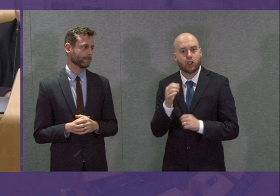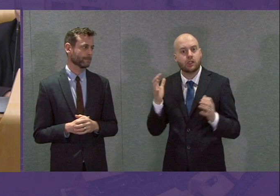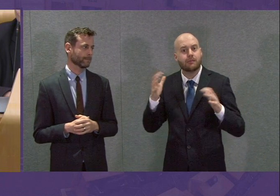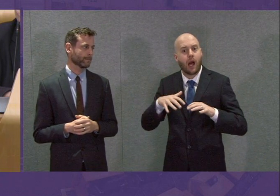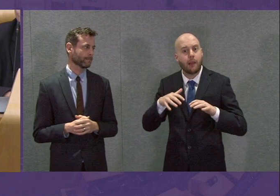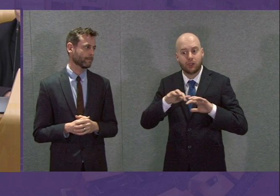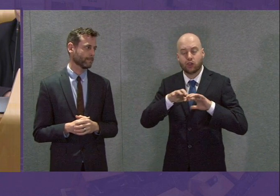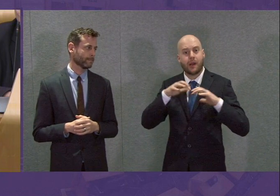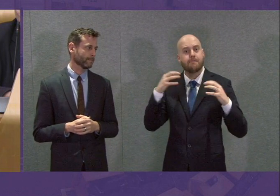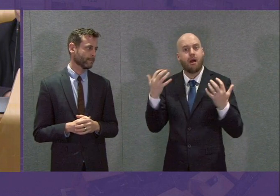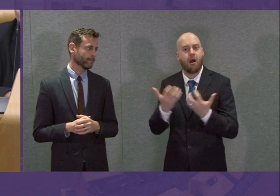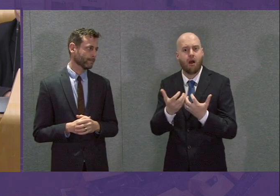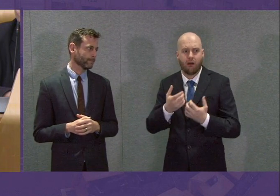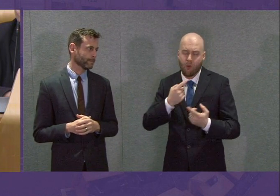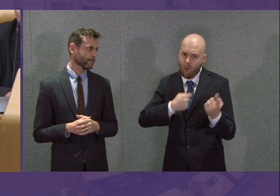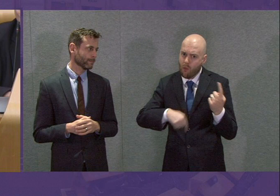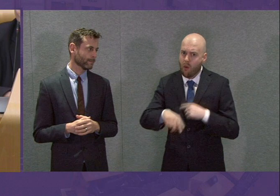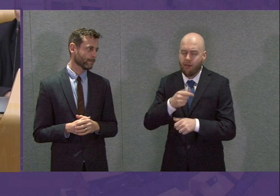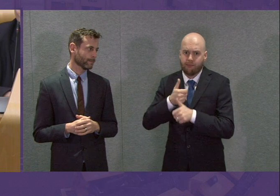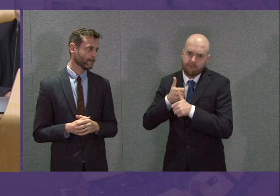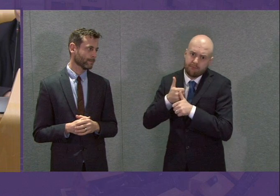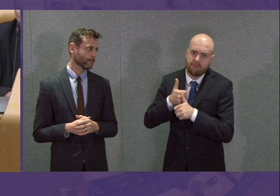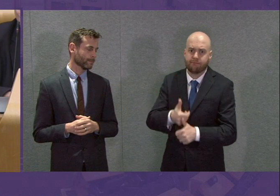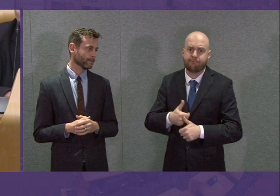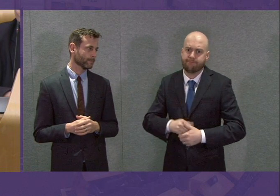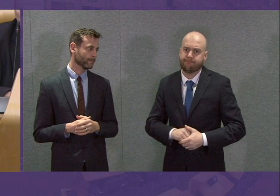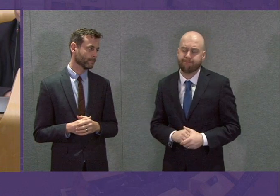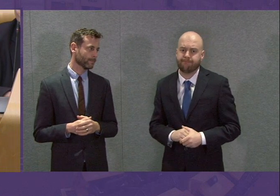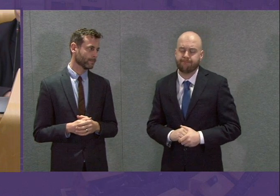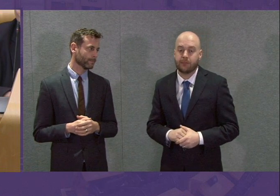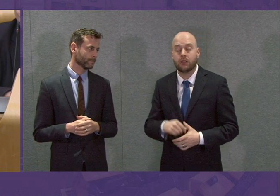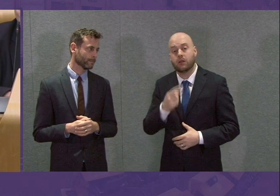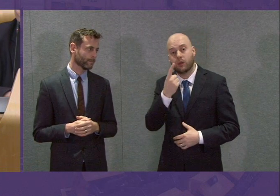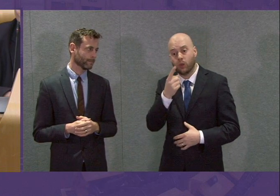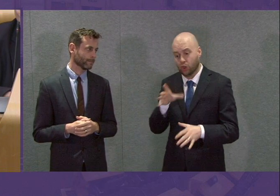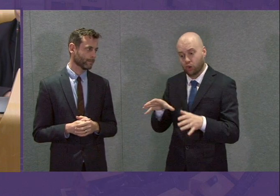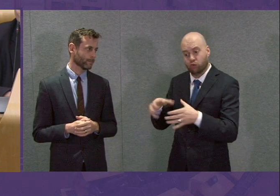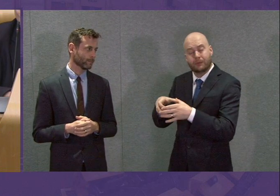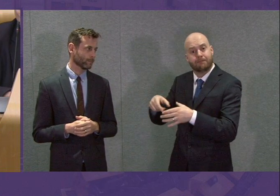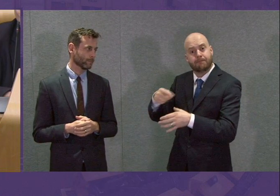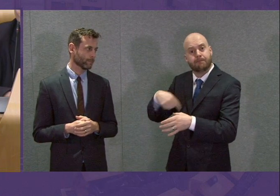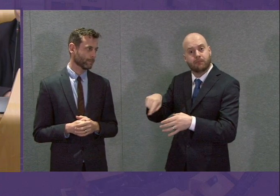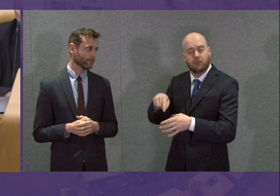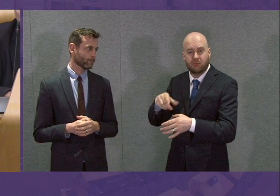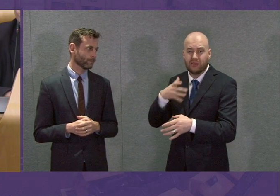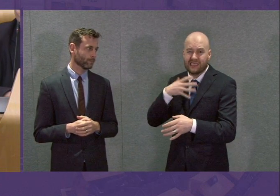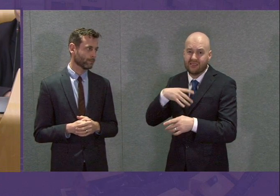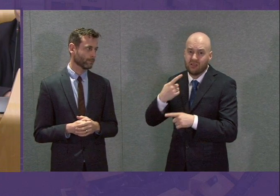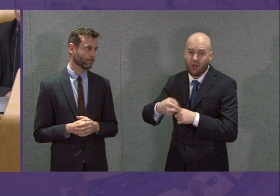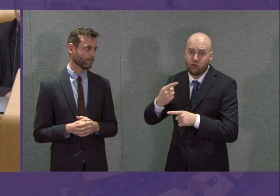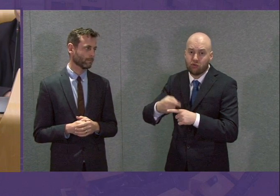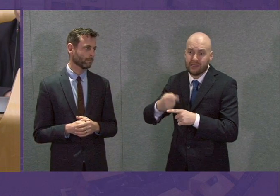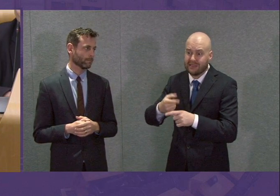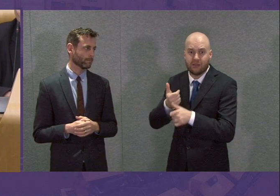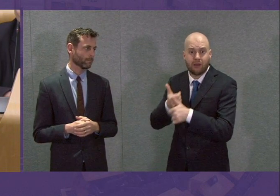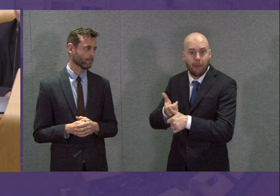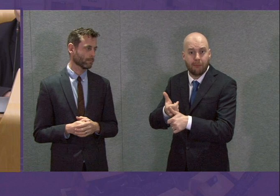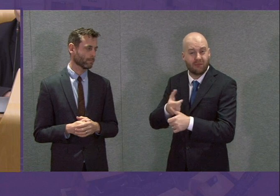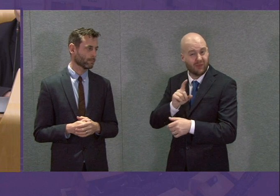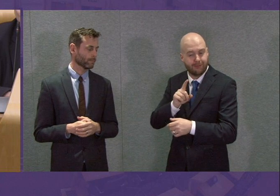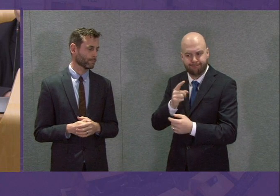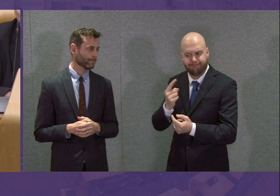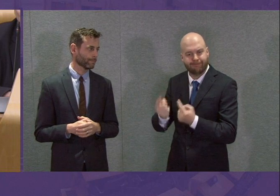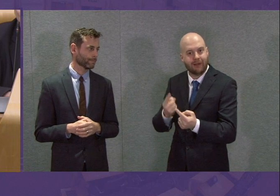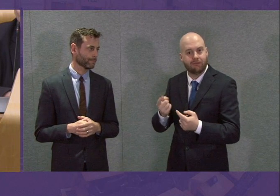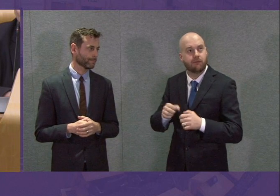actions. One group in our society, though, that is most urgently in need of help will be those who are losing their incomes, but who are